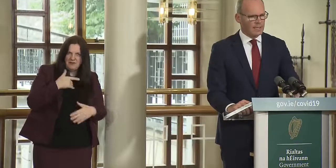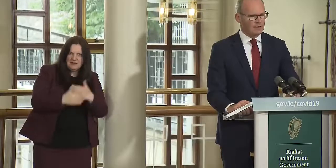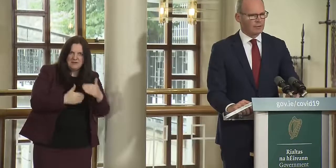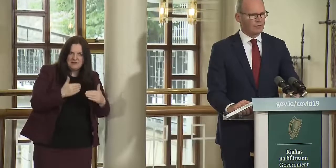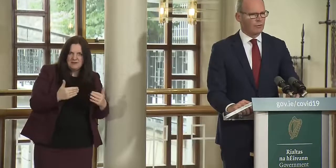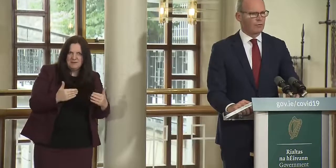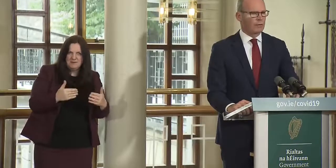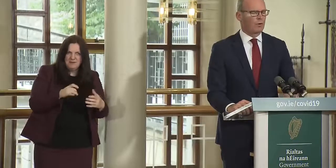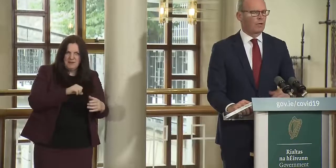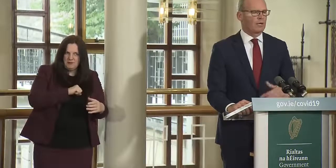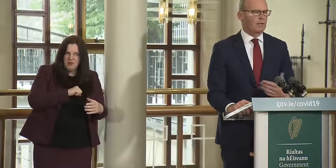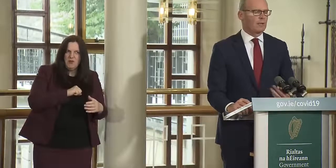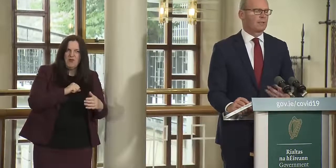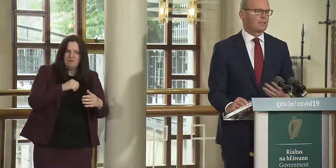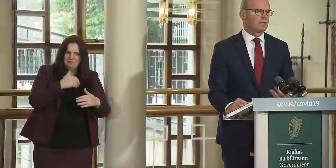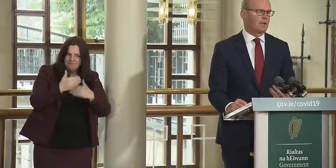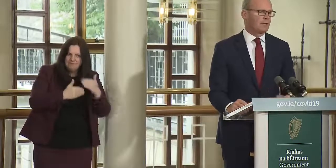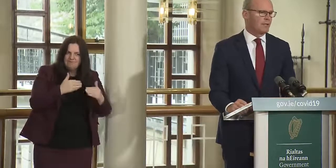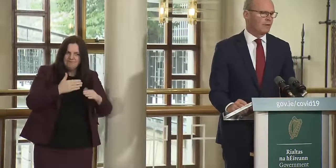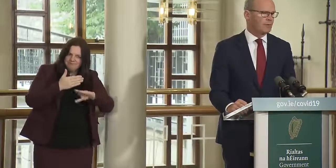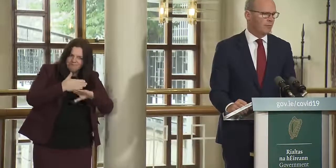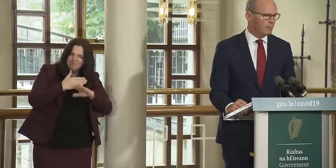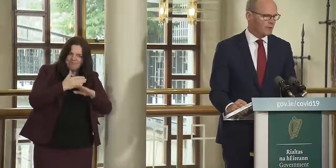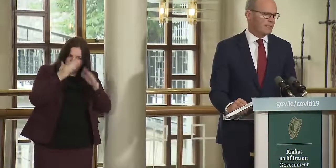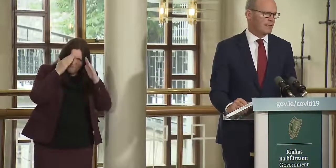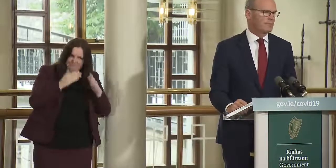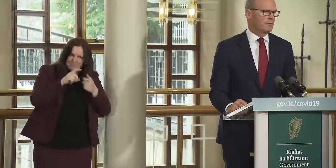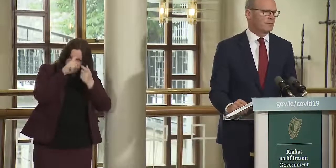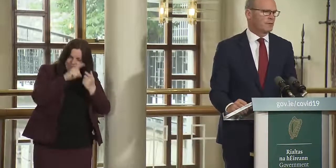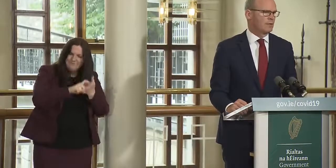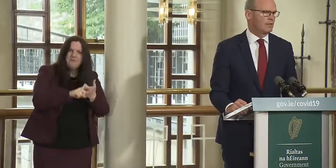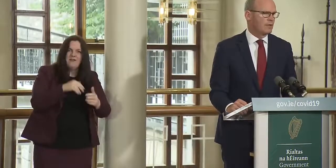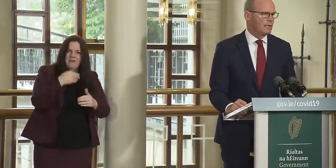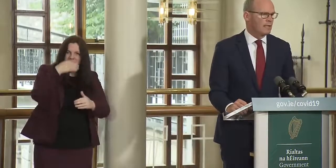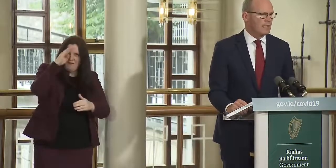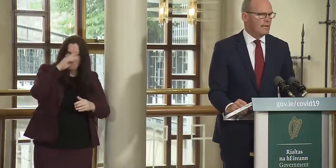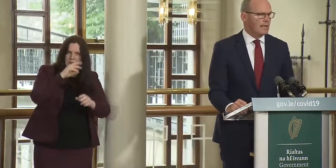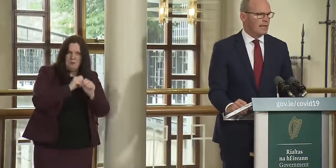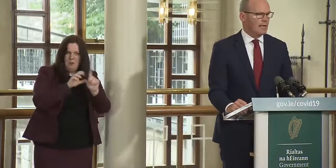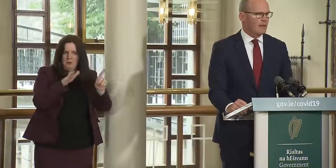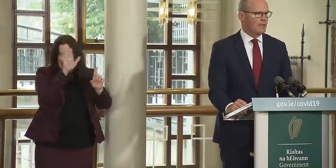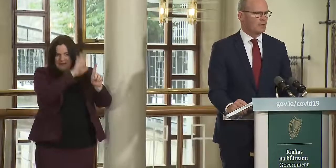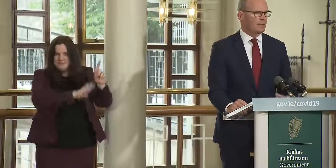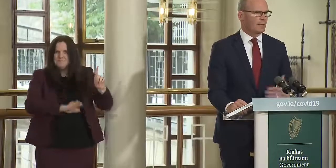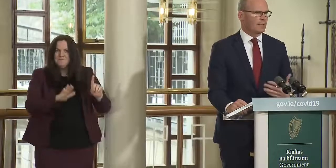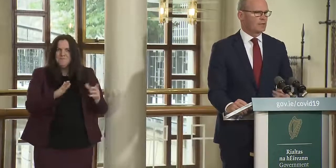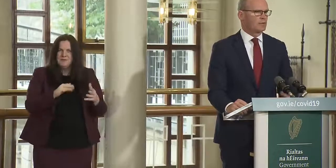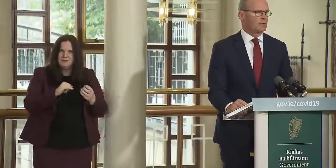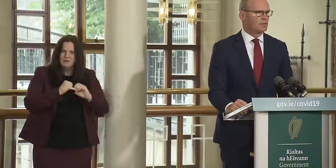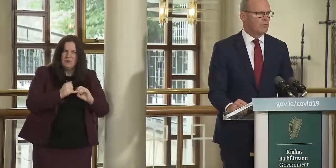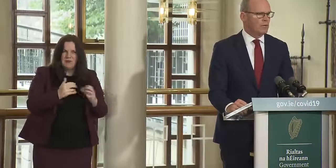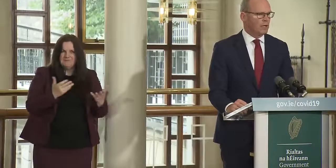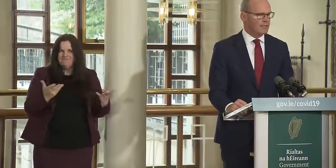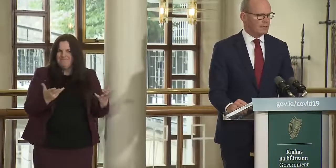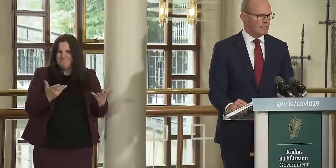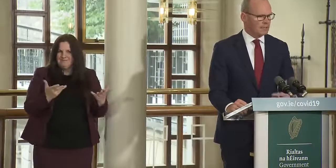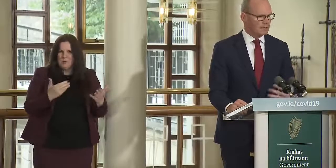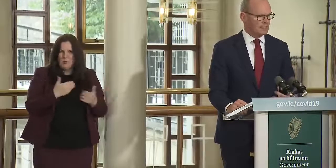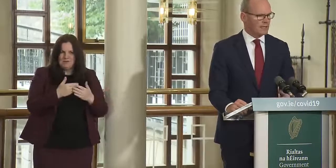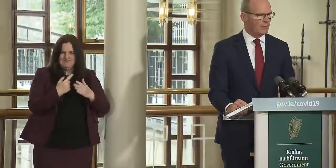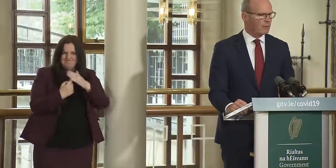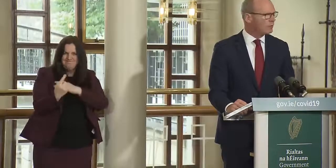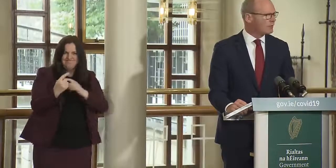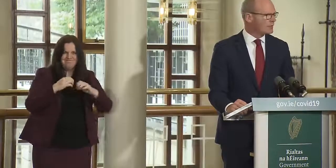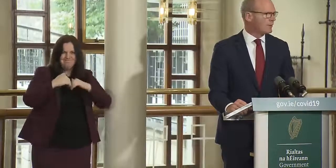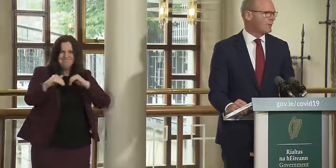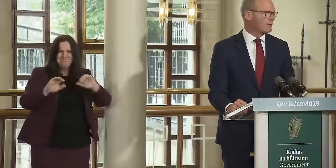uh the extraordinary work and commitment of the irish public in terms of um trying to isolate